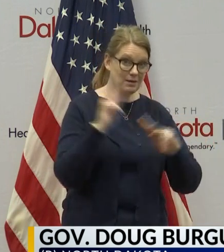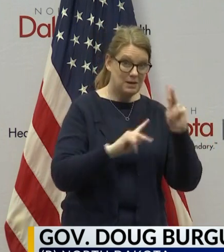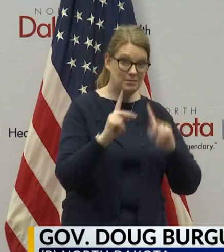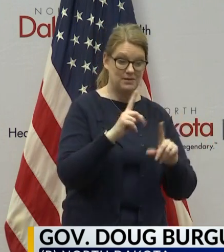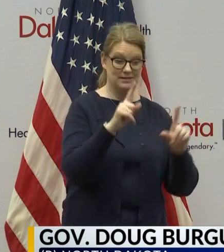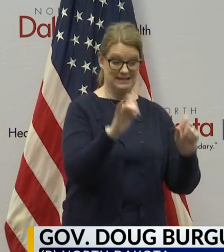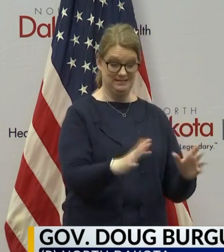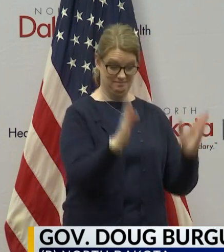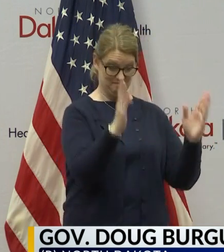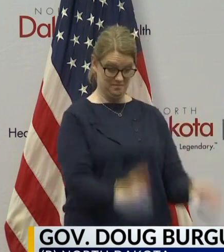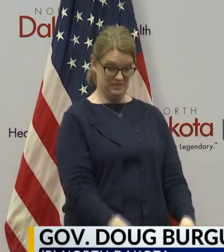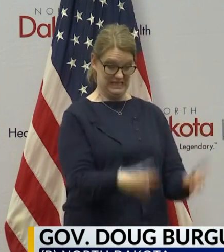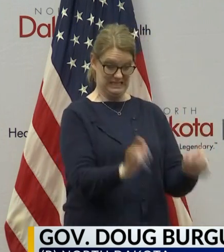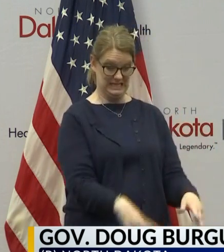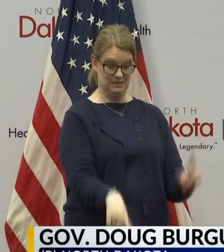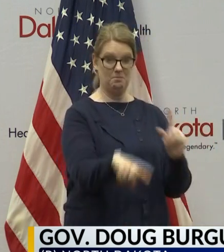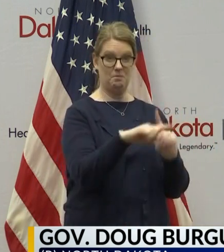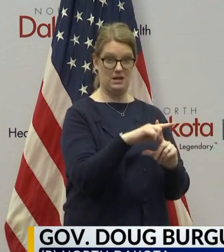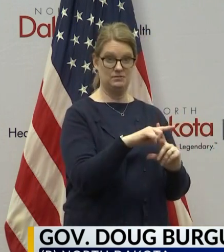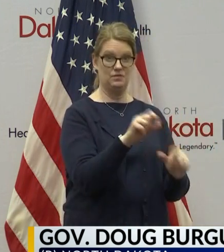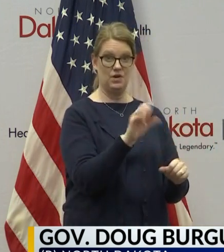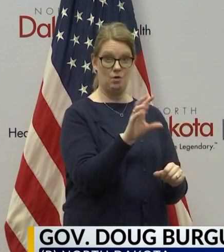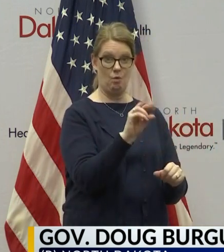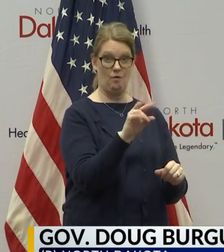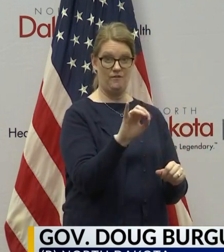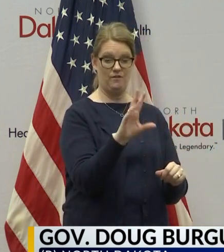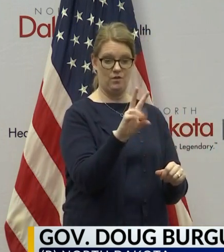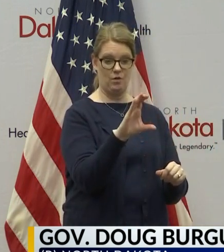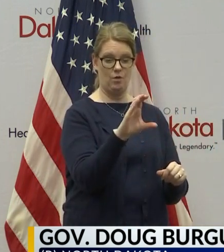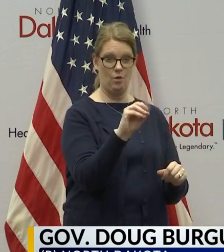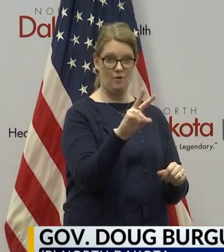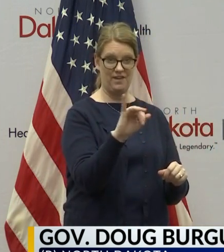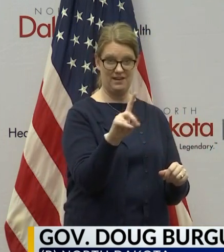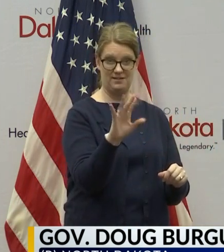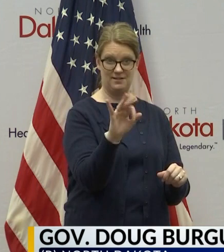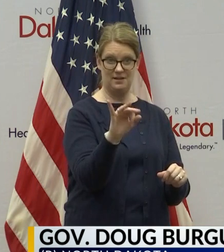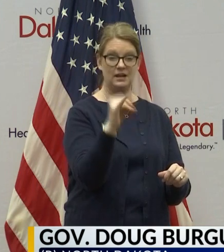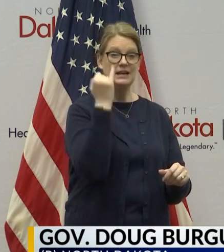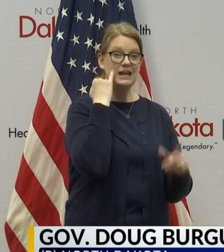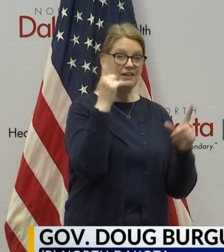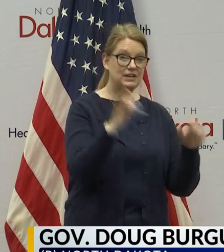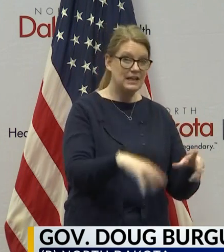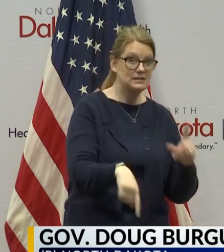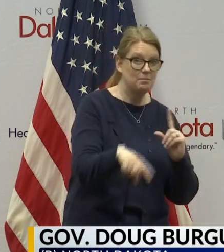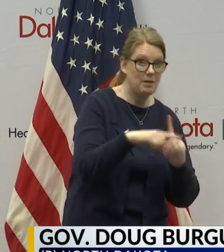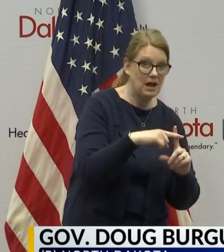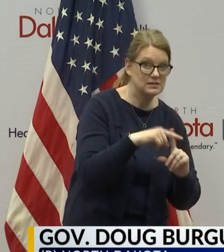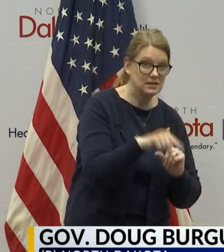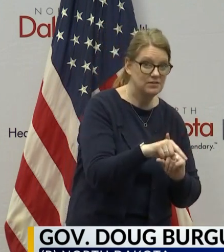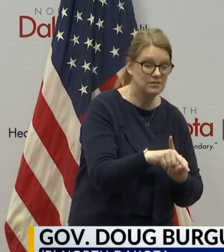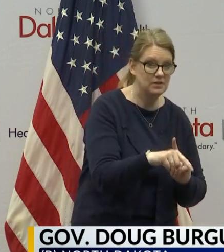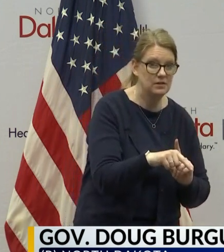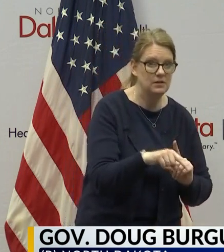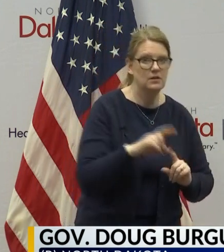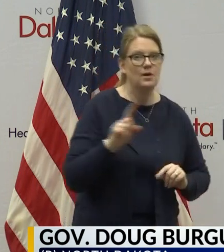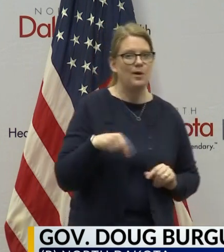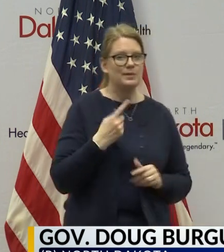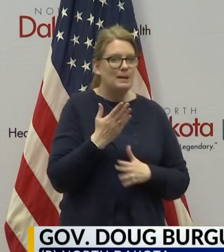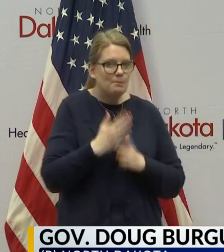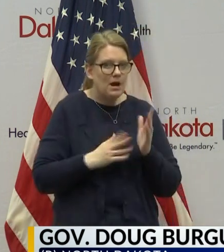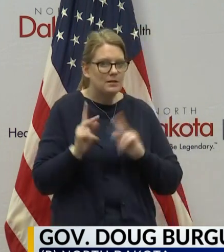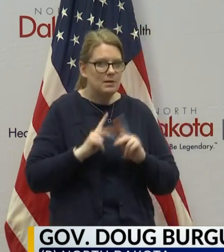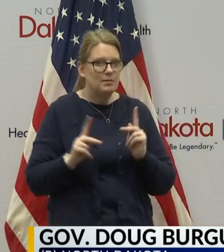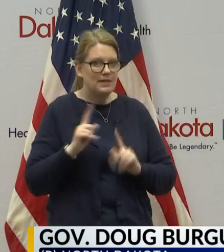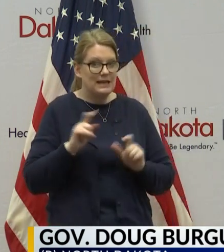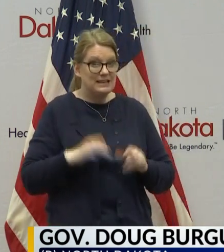COVID-19 to self-quarantine. This would be if they're, you know, because again, only a fraction of those people who test positive end up hospitalized.